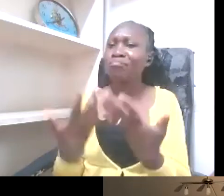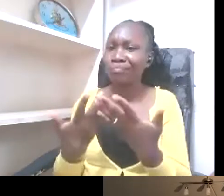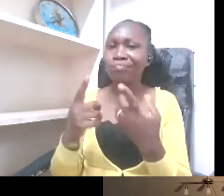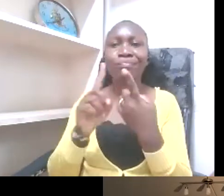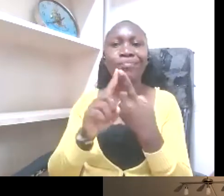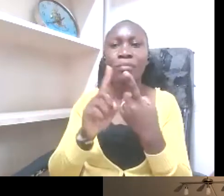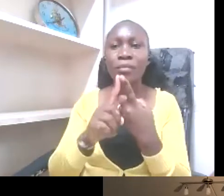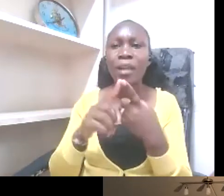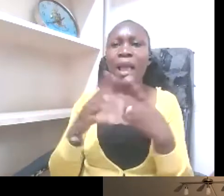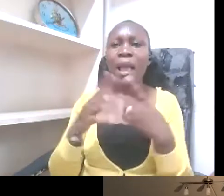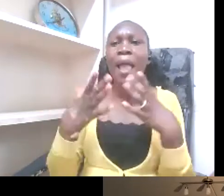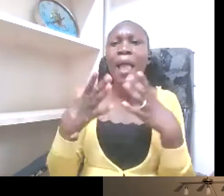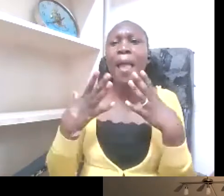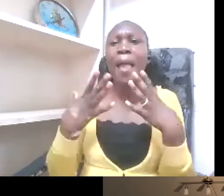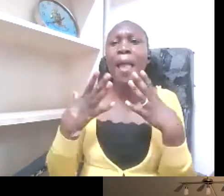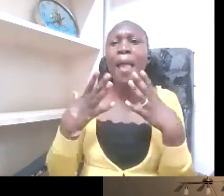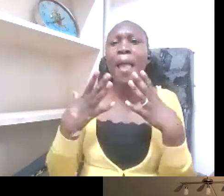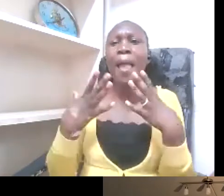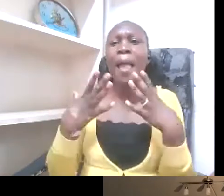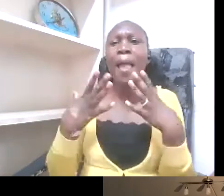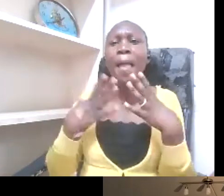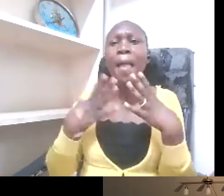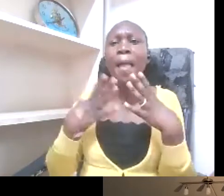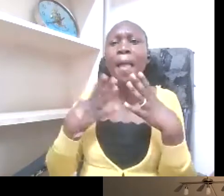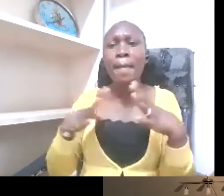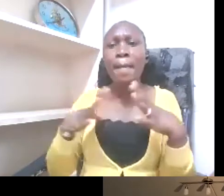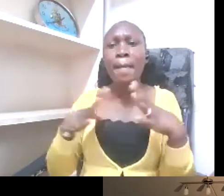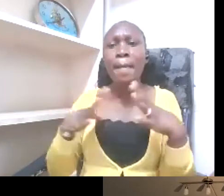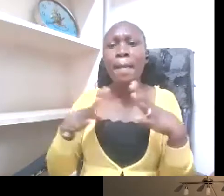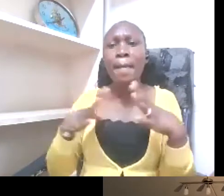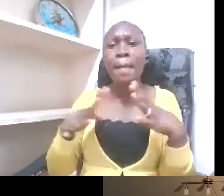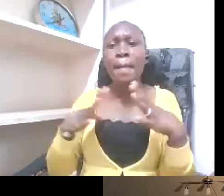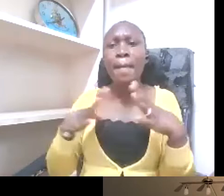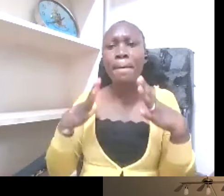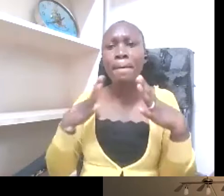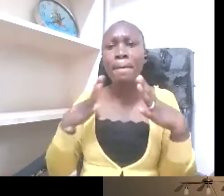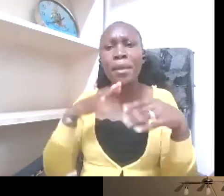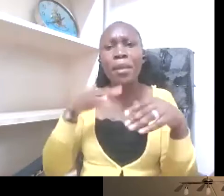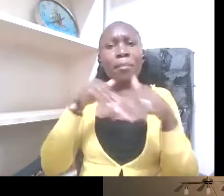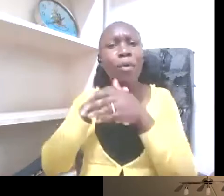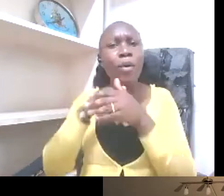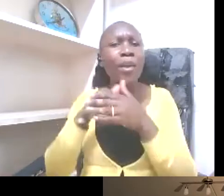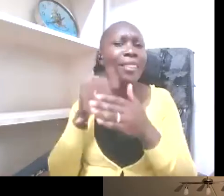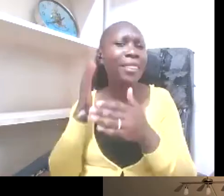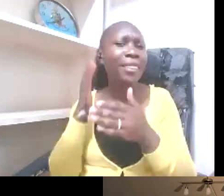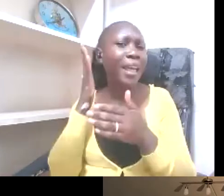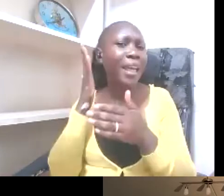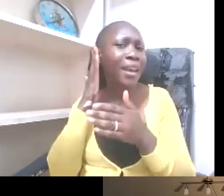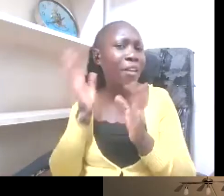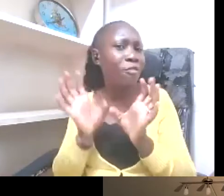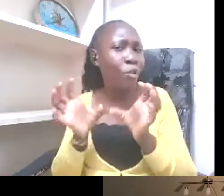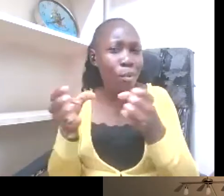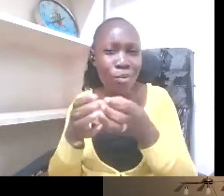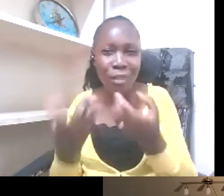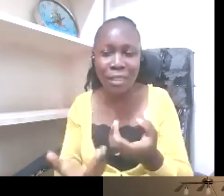There's terms like hearing impaired or hearing loss that occur to people who don't hear so